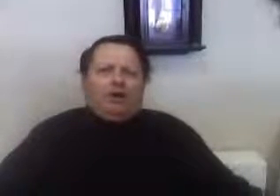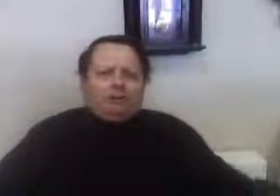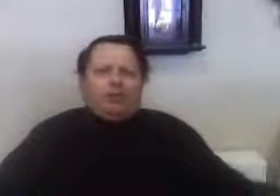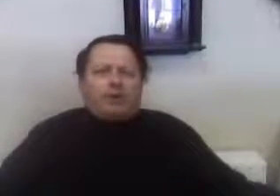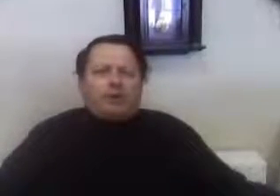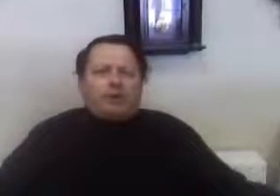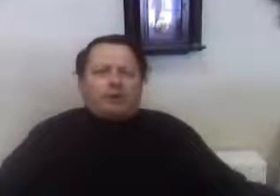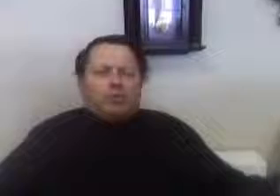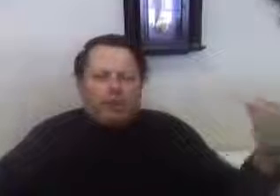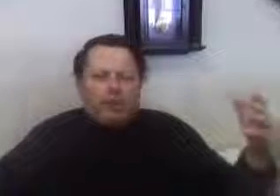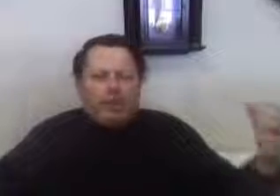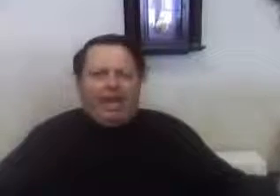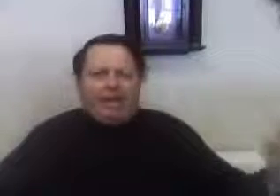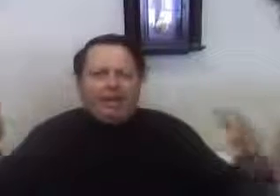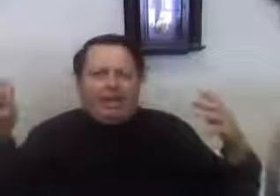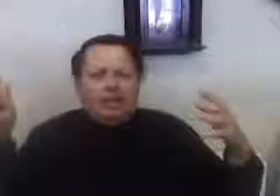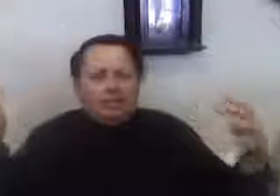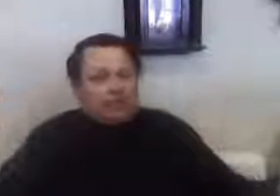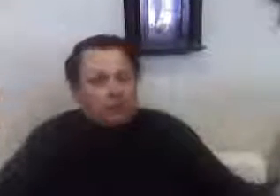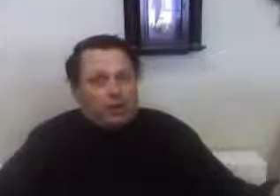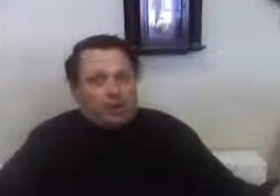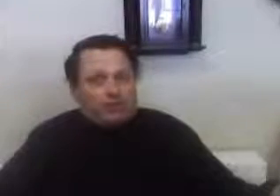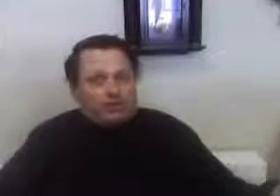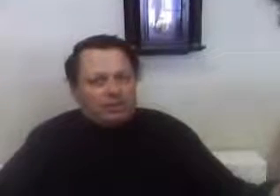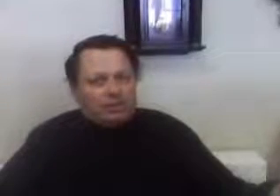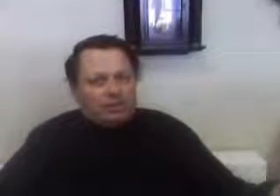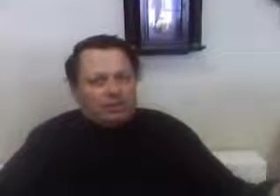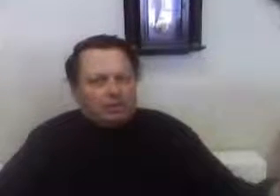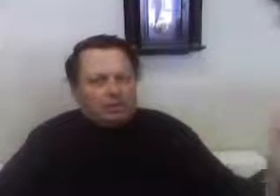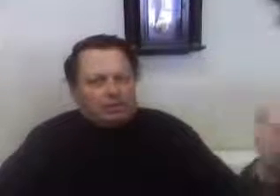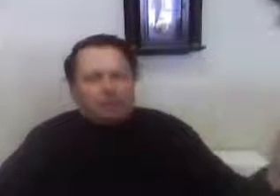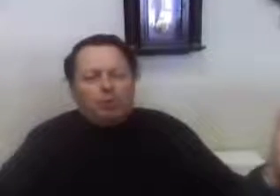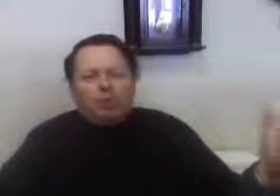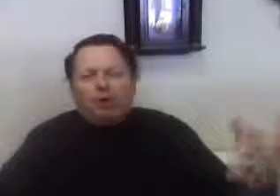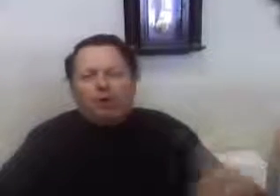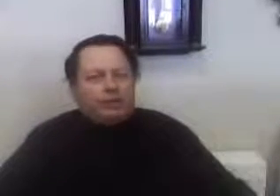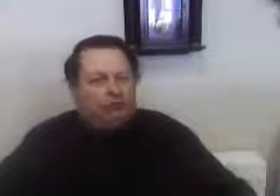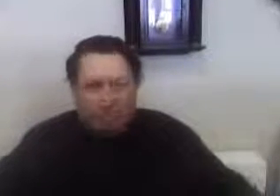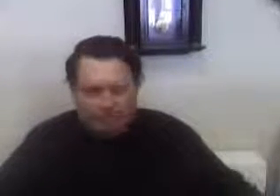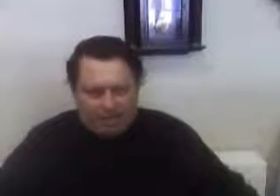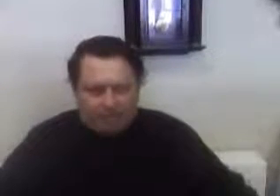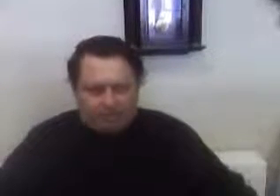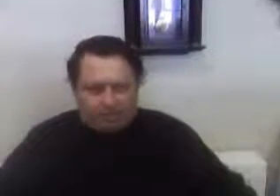every one of my workers will get paid this wage, which was more than anybody else